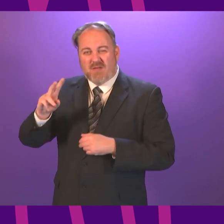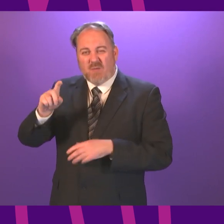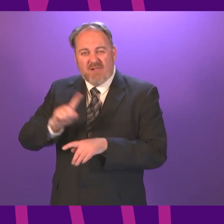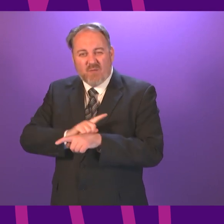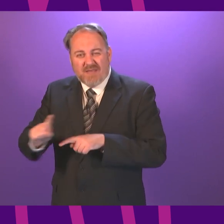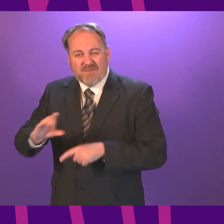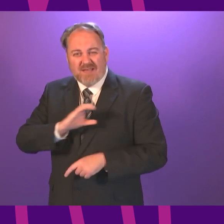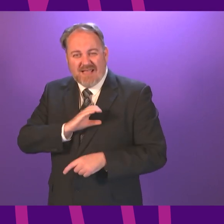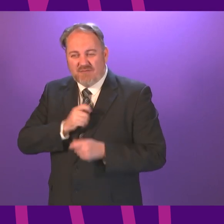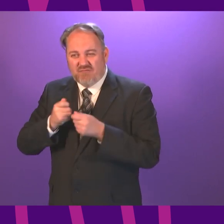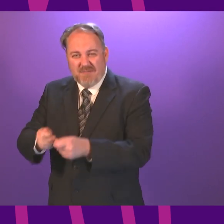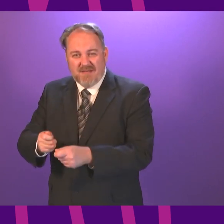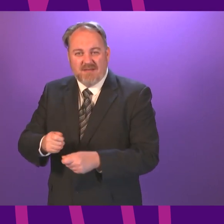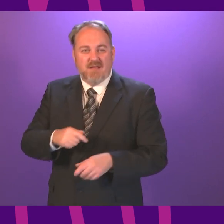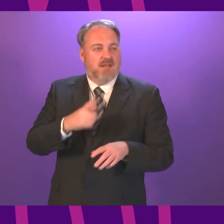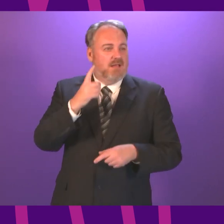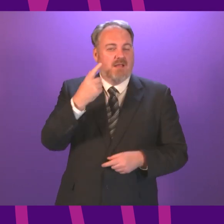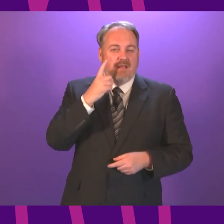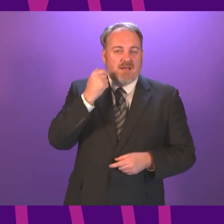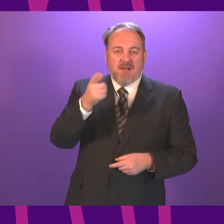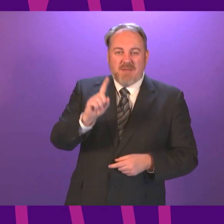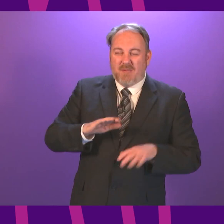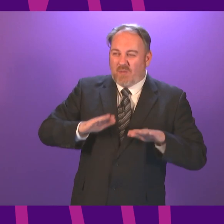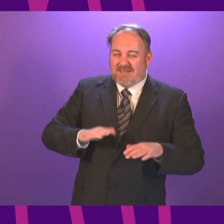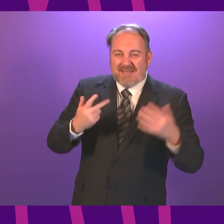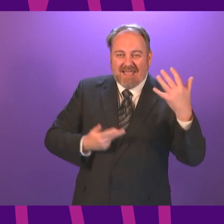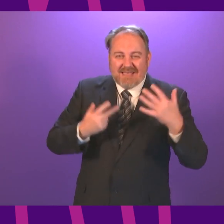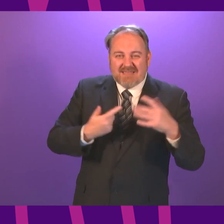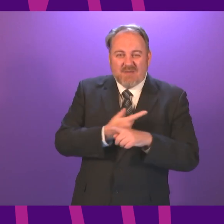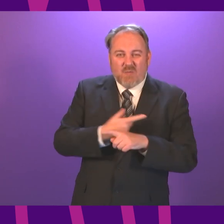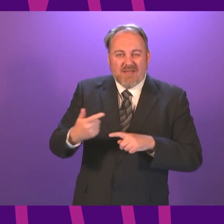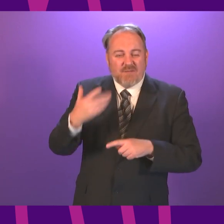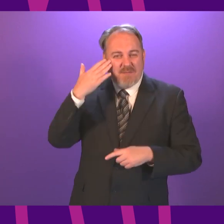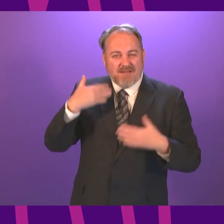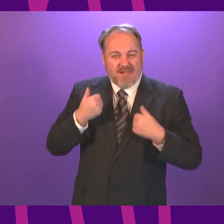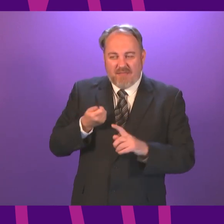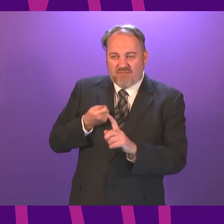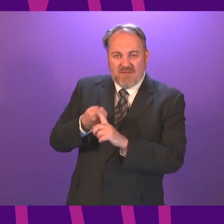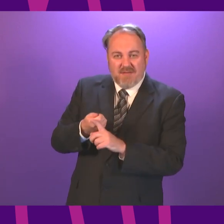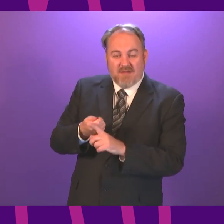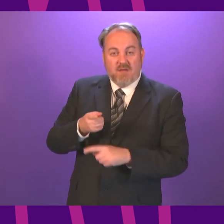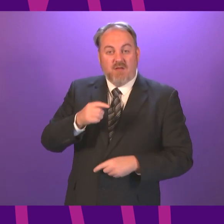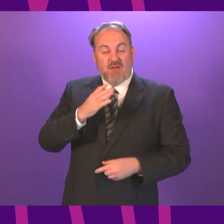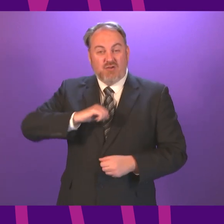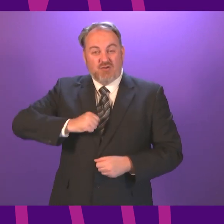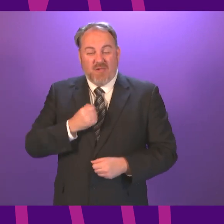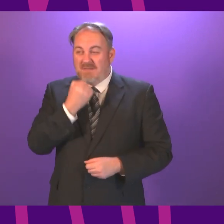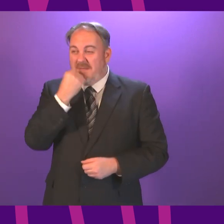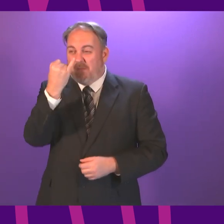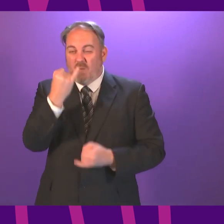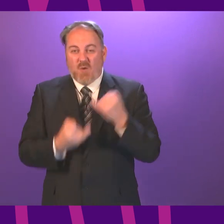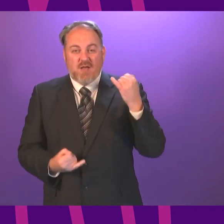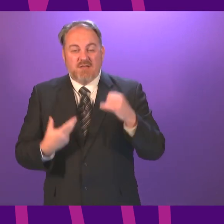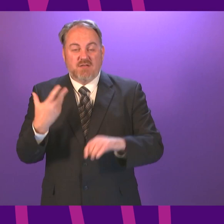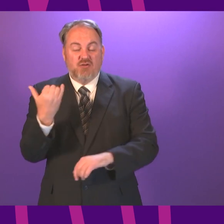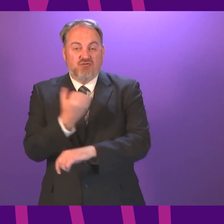wait longer than 18 weeks for their mental health treatment? Will Scotland no longer have the highest drug death rate in Europe? And will